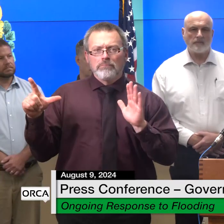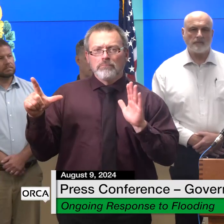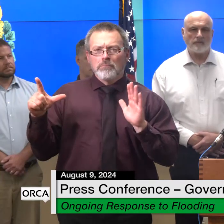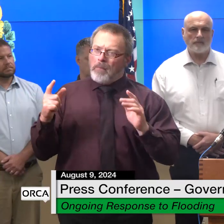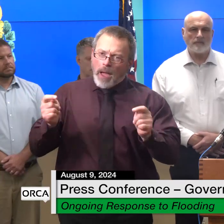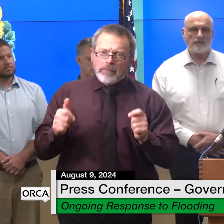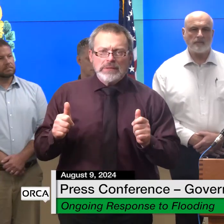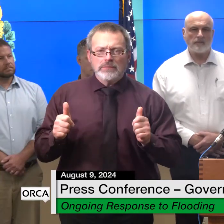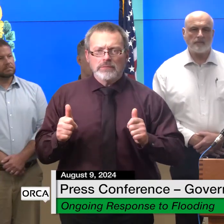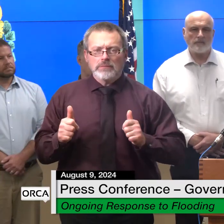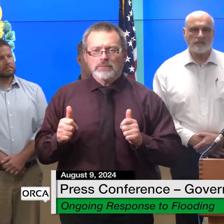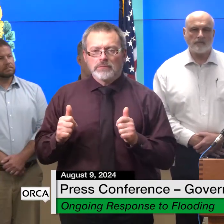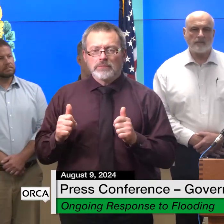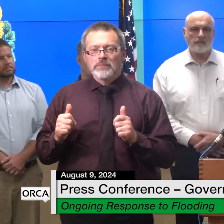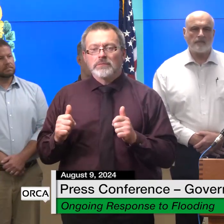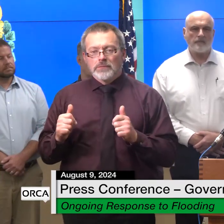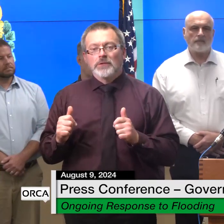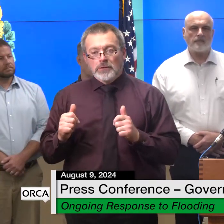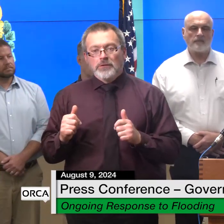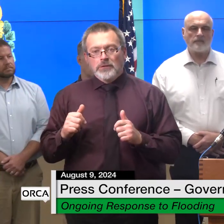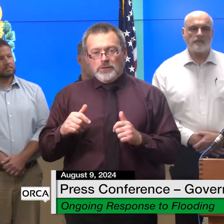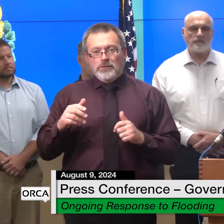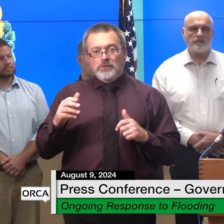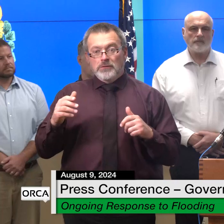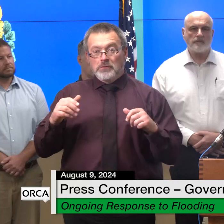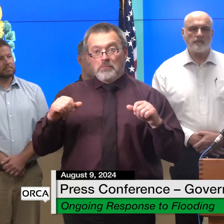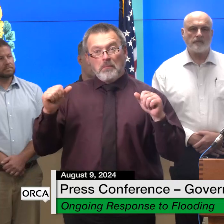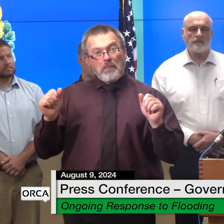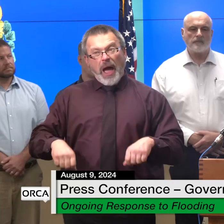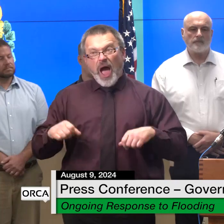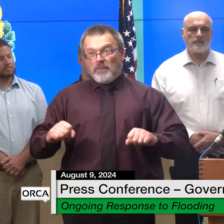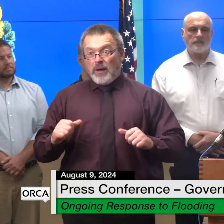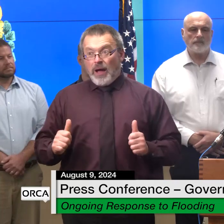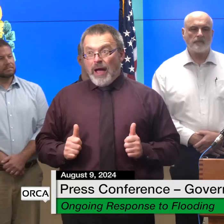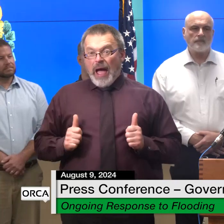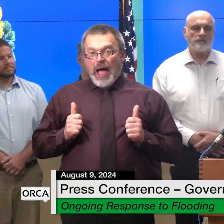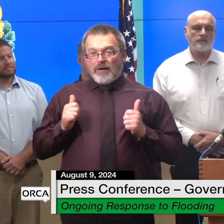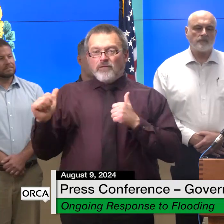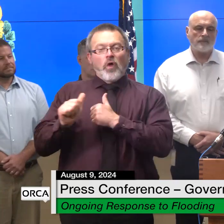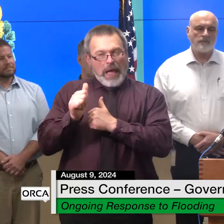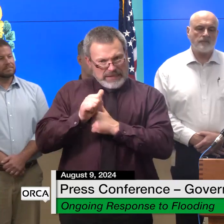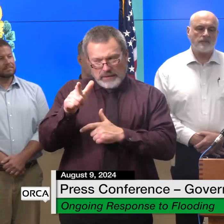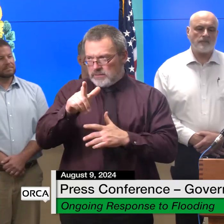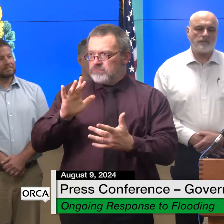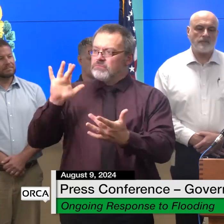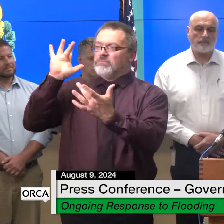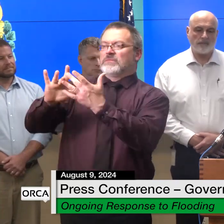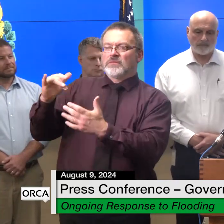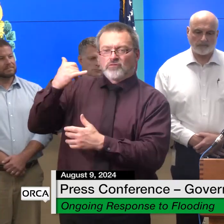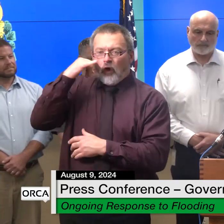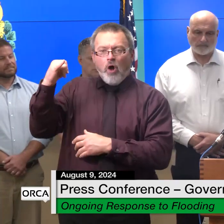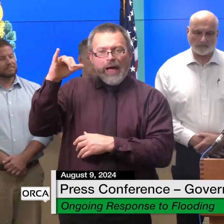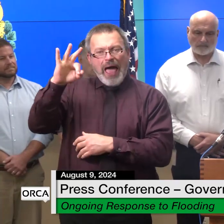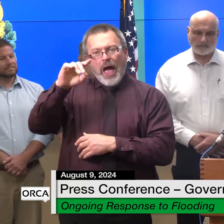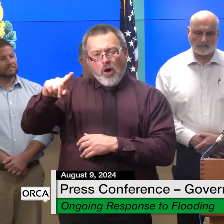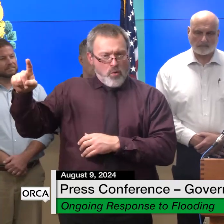if your situation becomes life-threatening call 9-1-1 and follow the advice of emergency responders